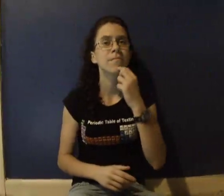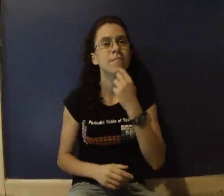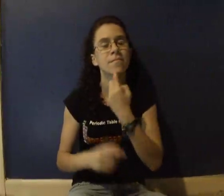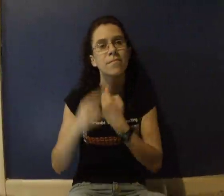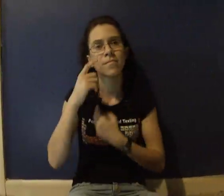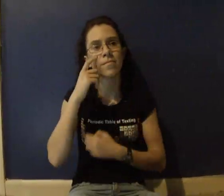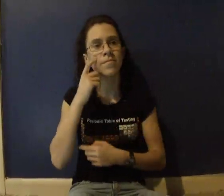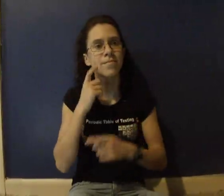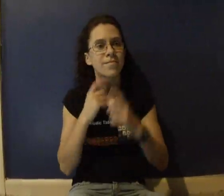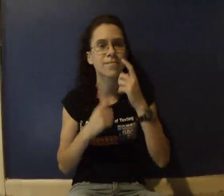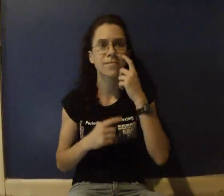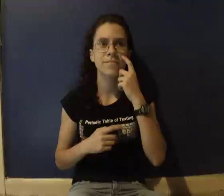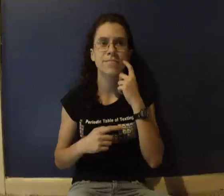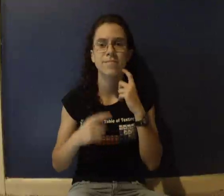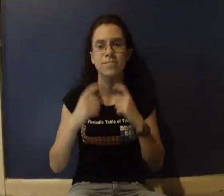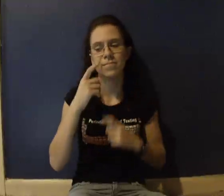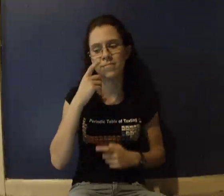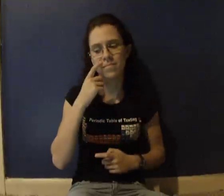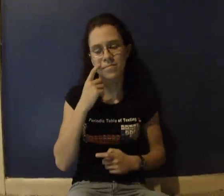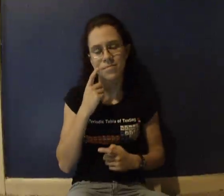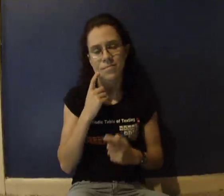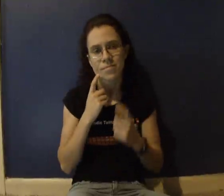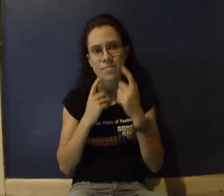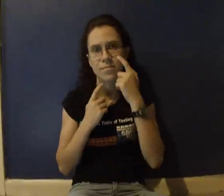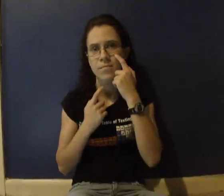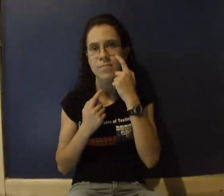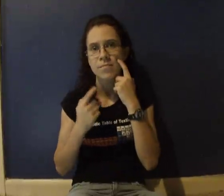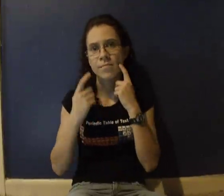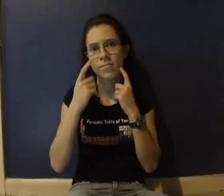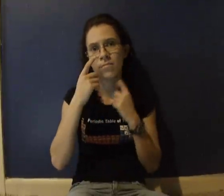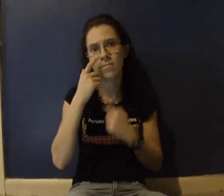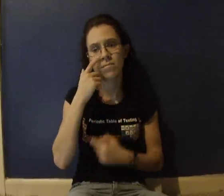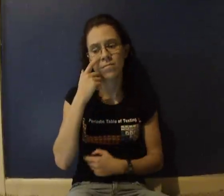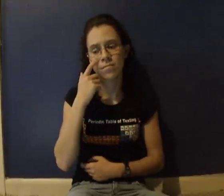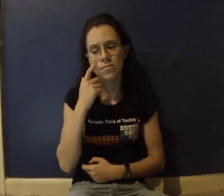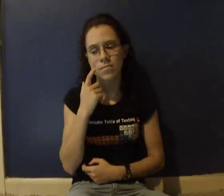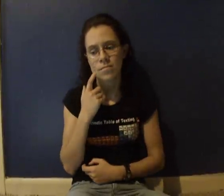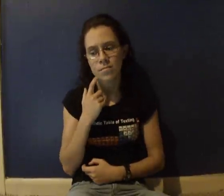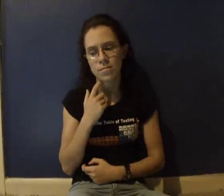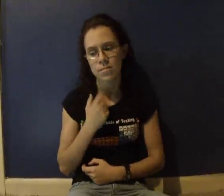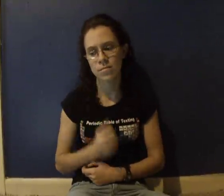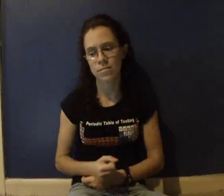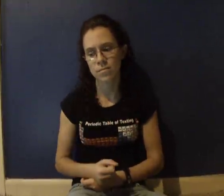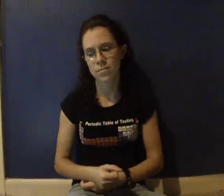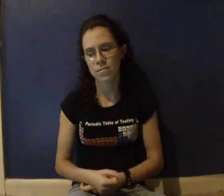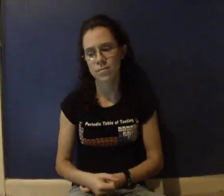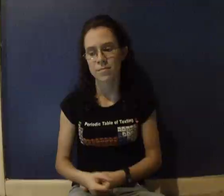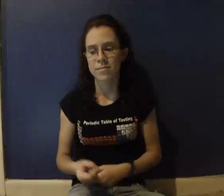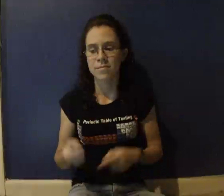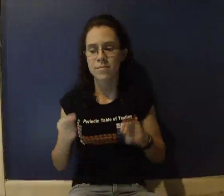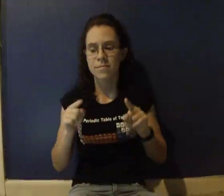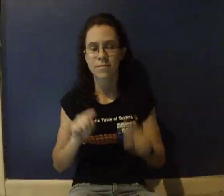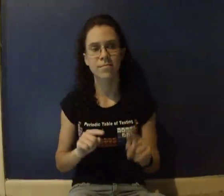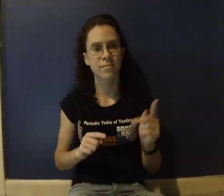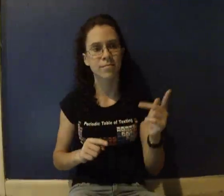I'm thinking